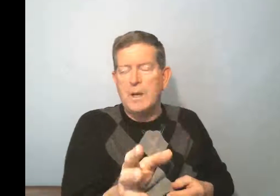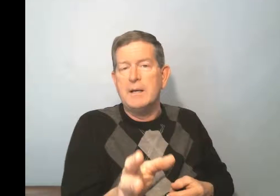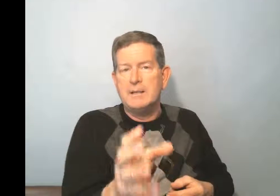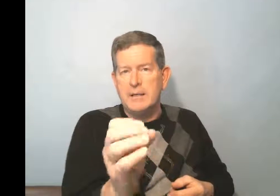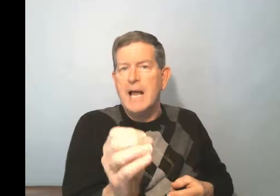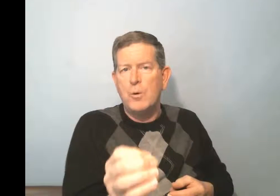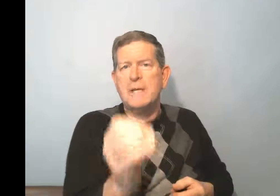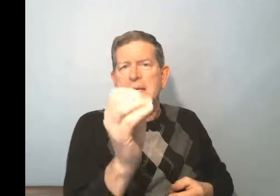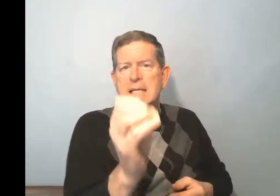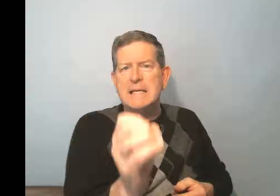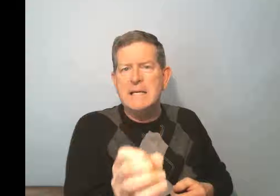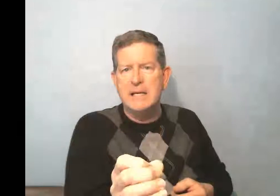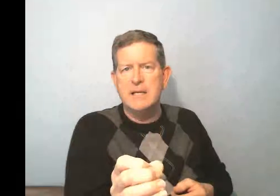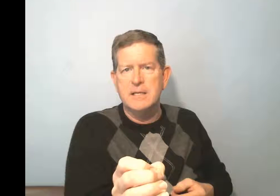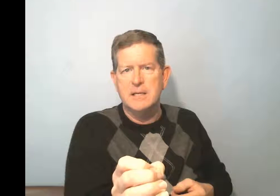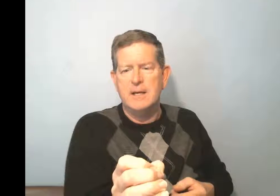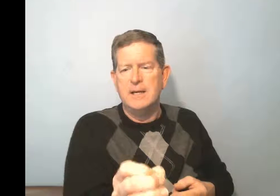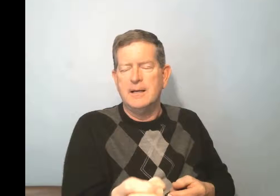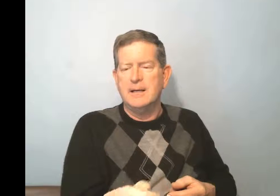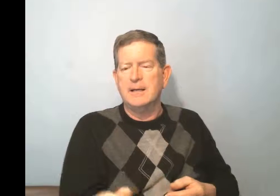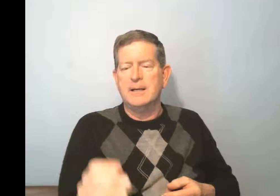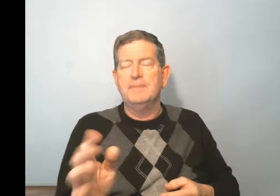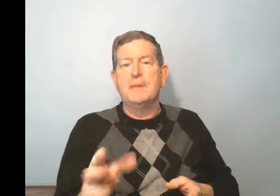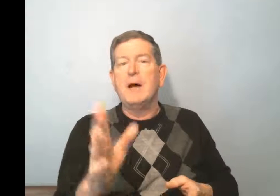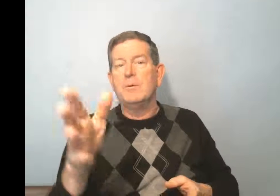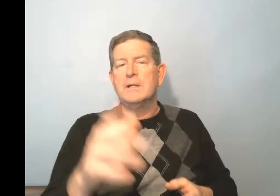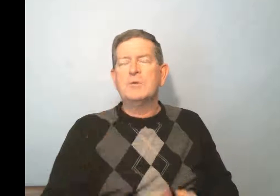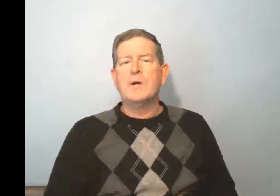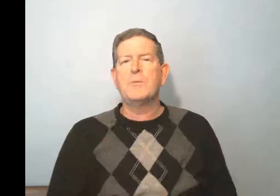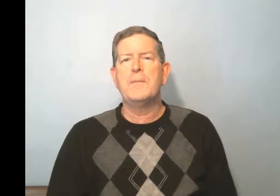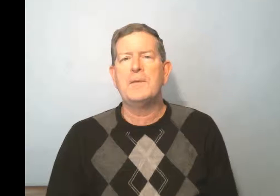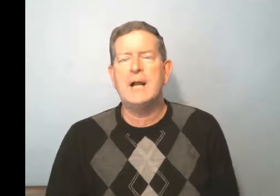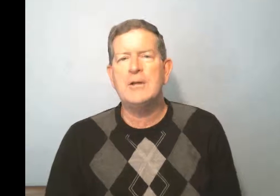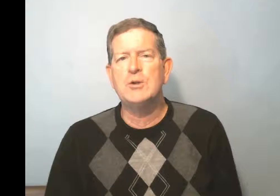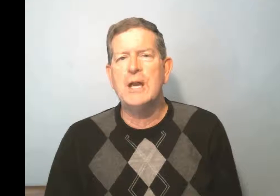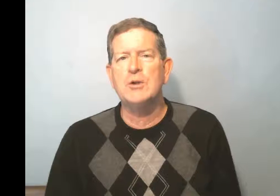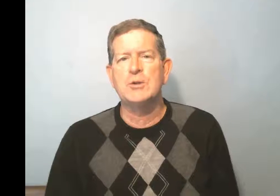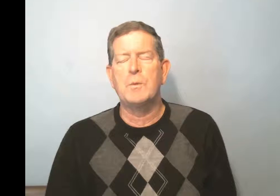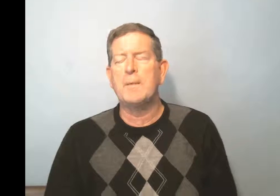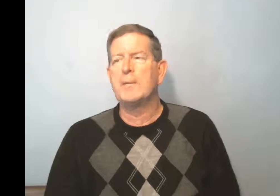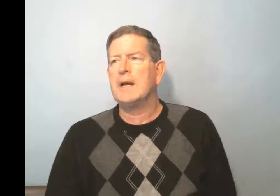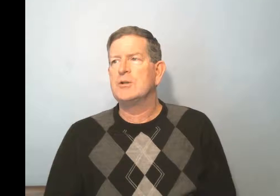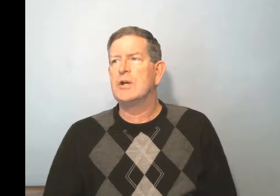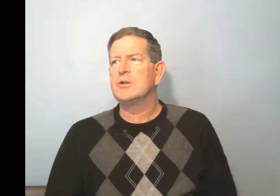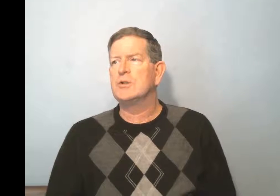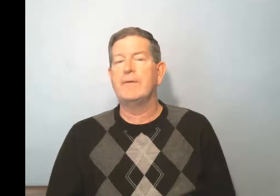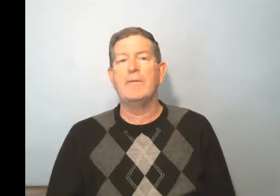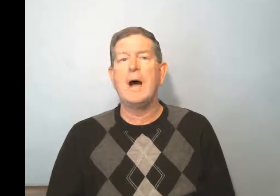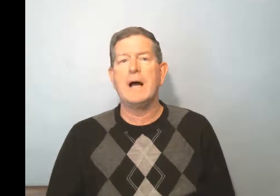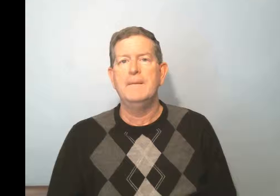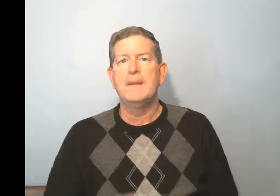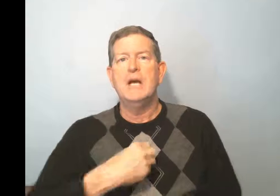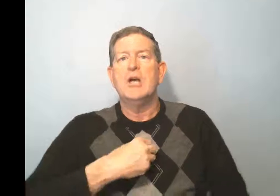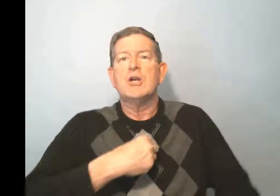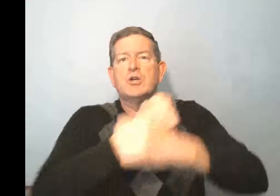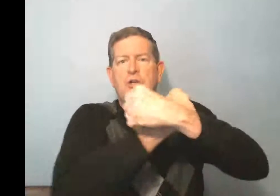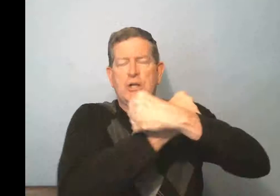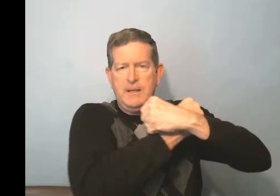is the noun need. Now, let's try and remember the conjugations. Remember the conjugations of avoir. J'ai.